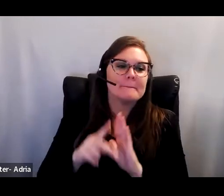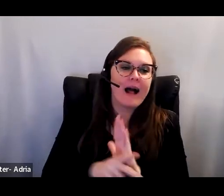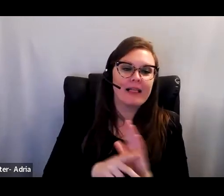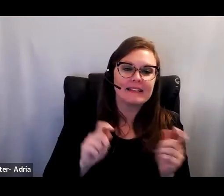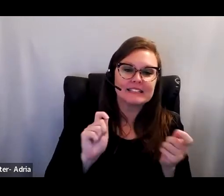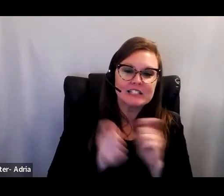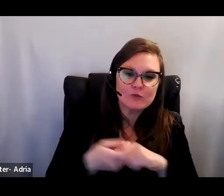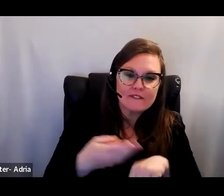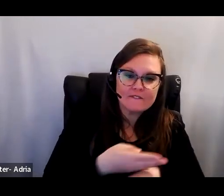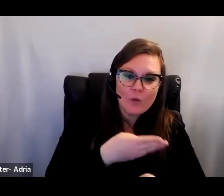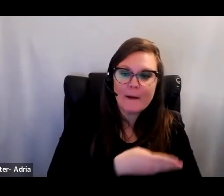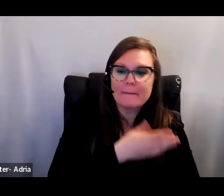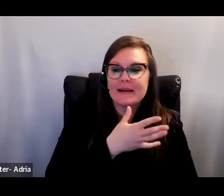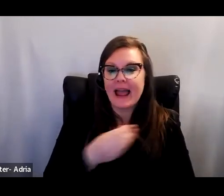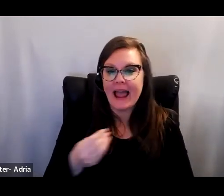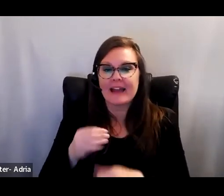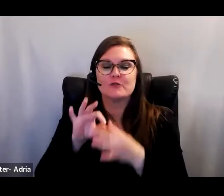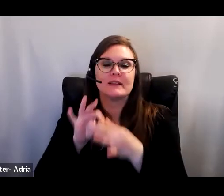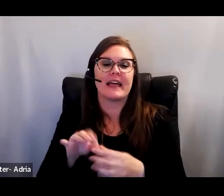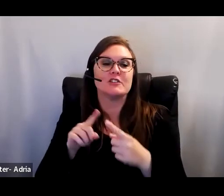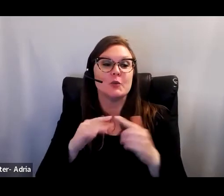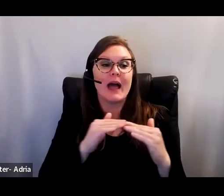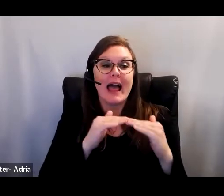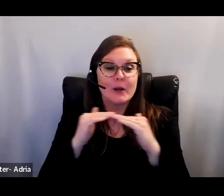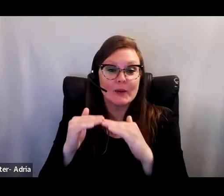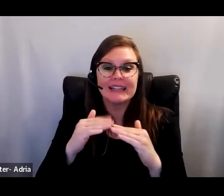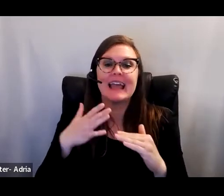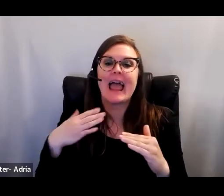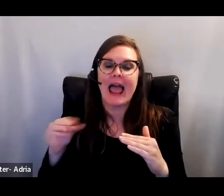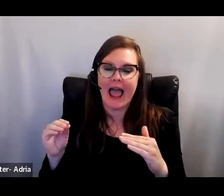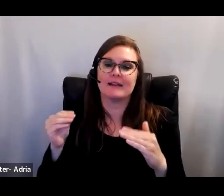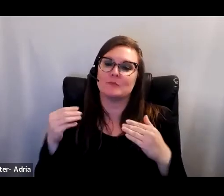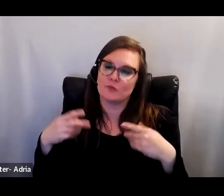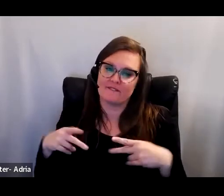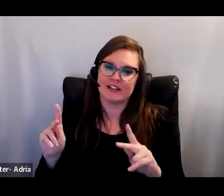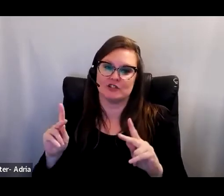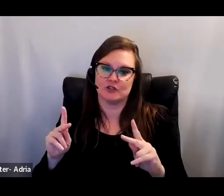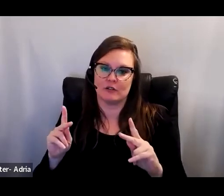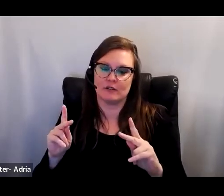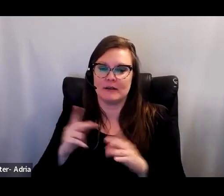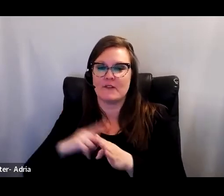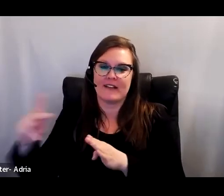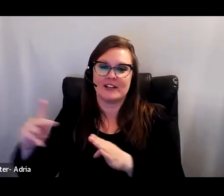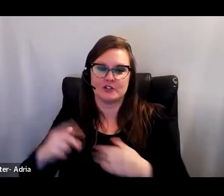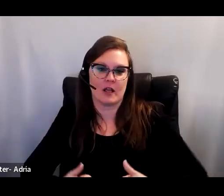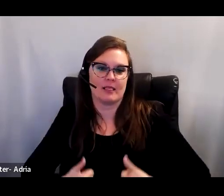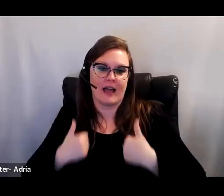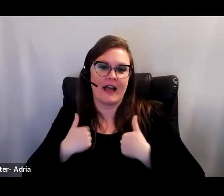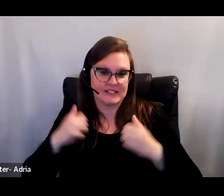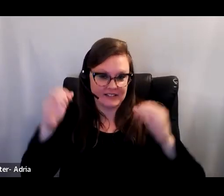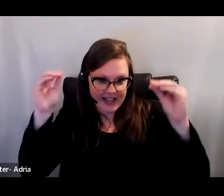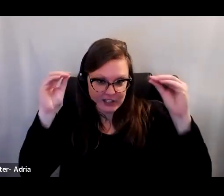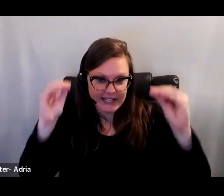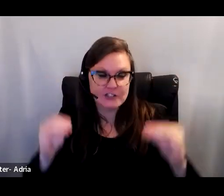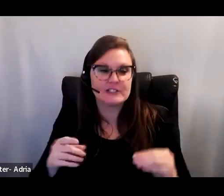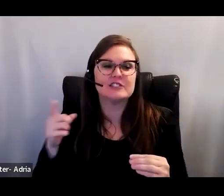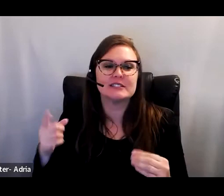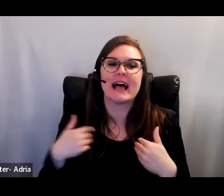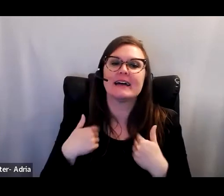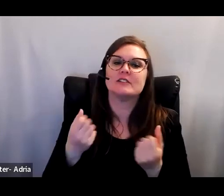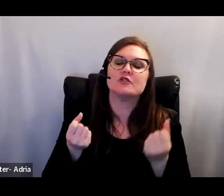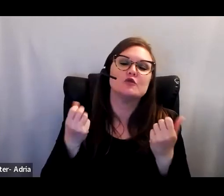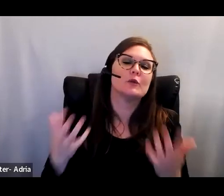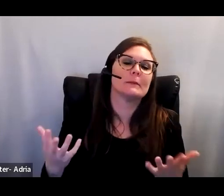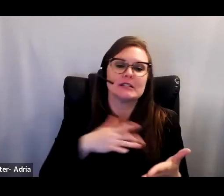especially with respect to issues of equity and the professional lives of educators. Over the past decade, she has conducted numerous studies